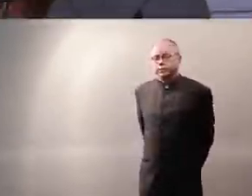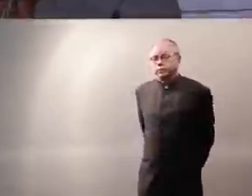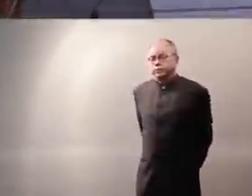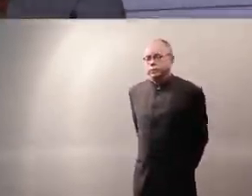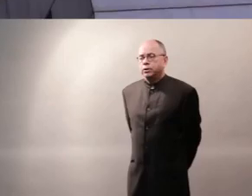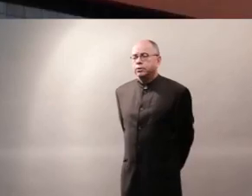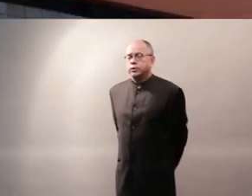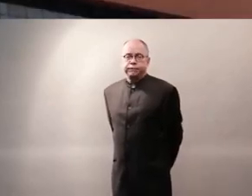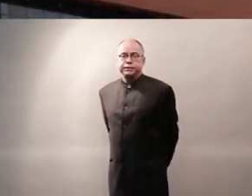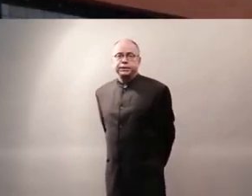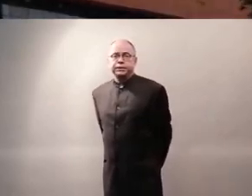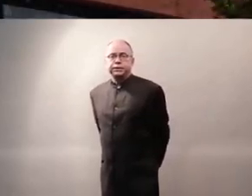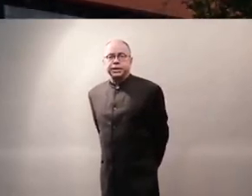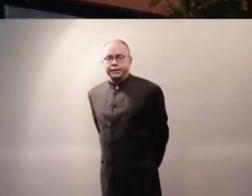universities in China.